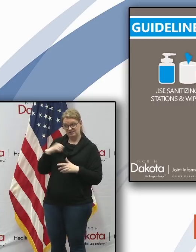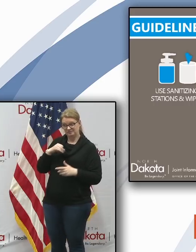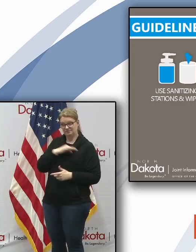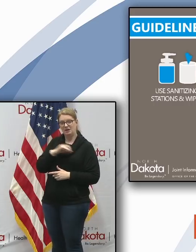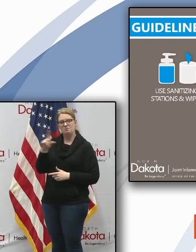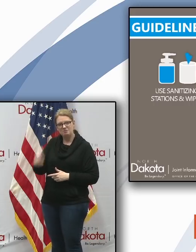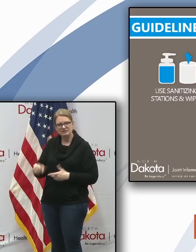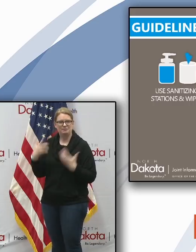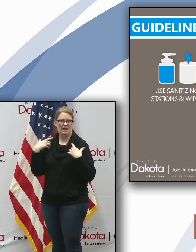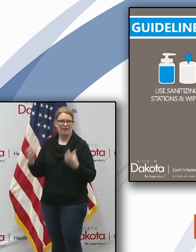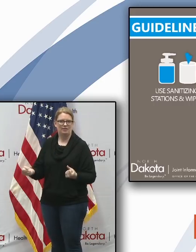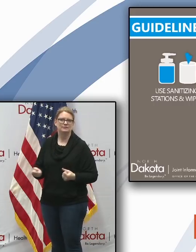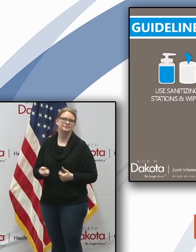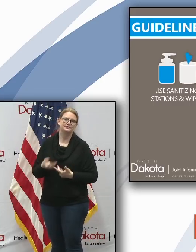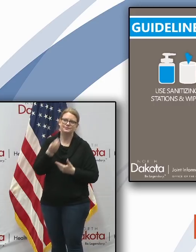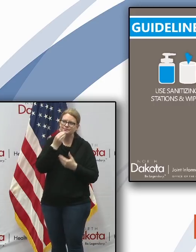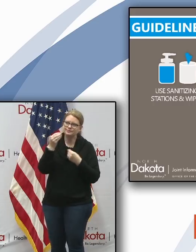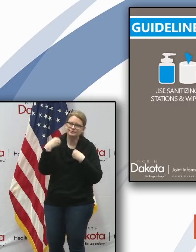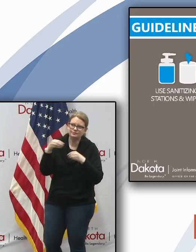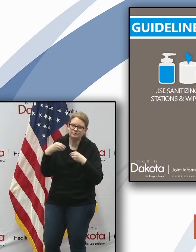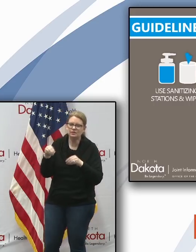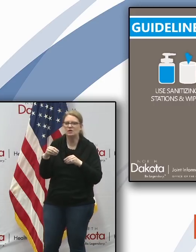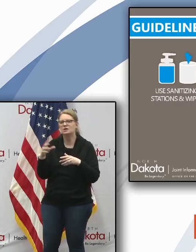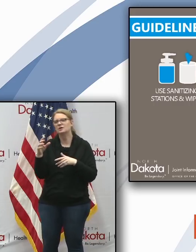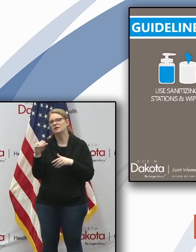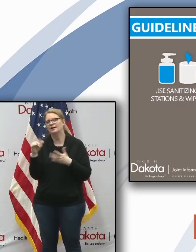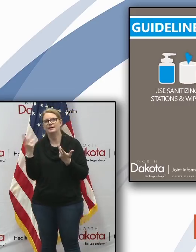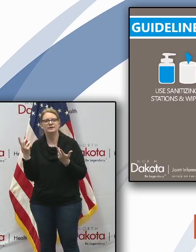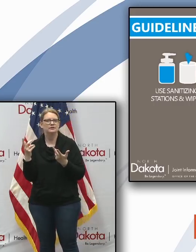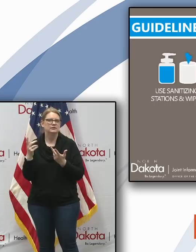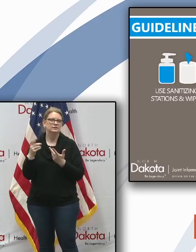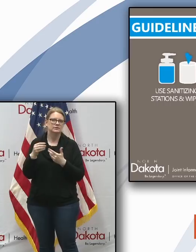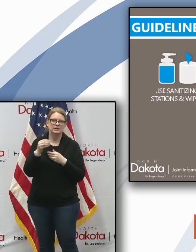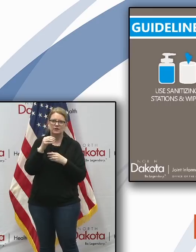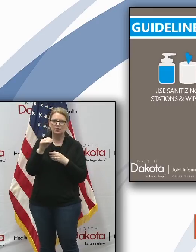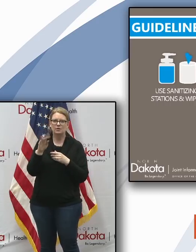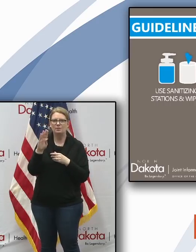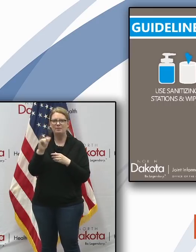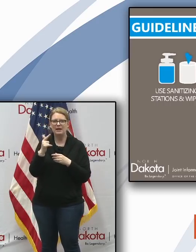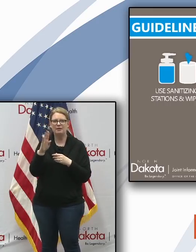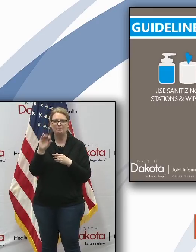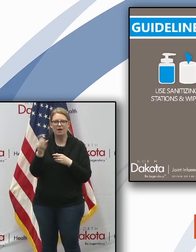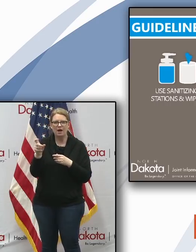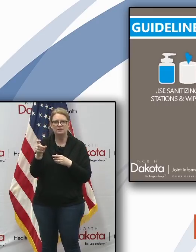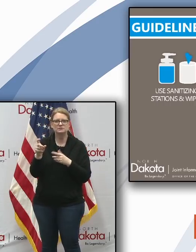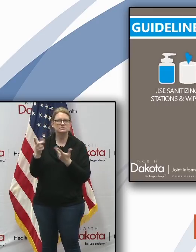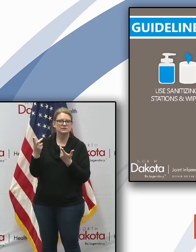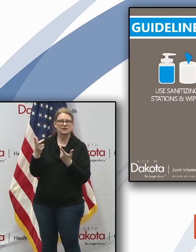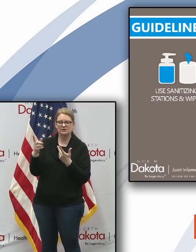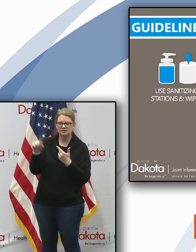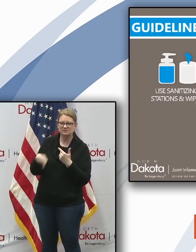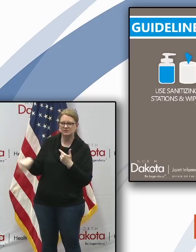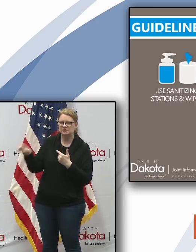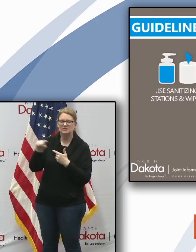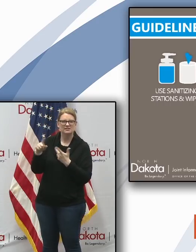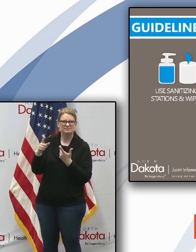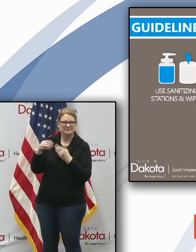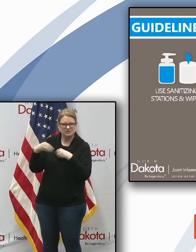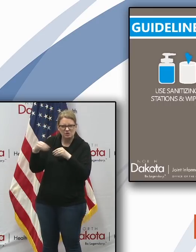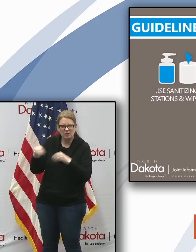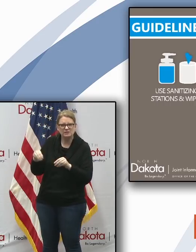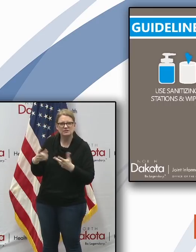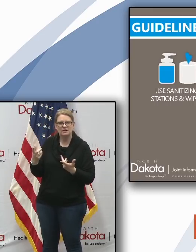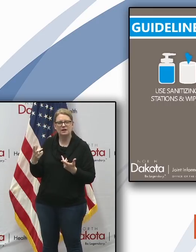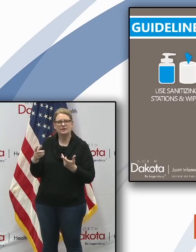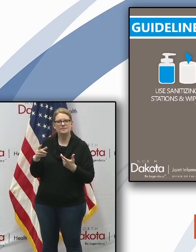whether you're a grocery store a supermarket a big box retailer uh with grocery services you know we are hearing from all of them concerns that people aren't doing everything